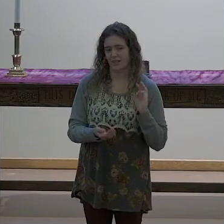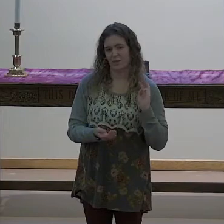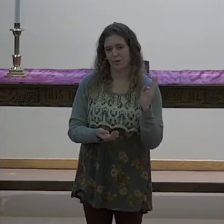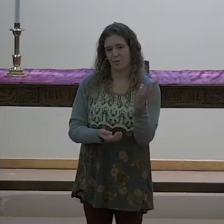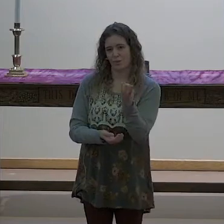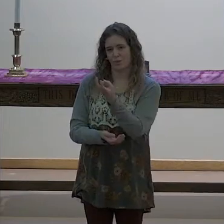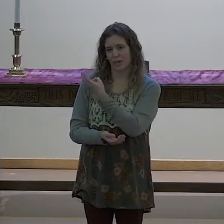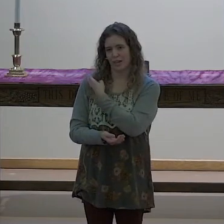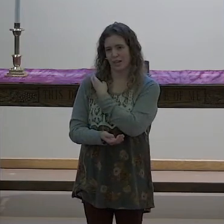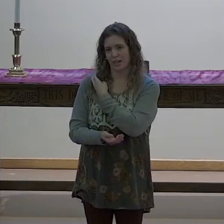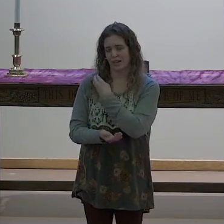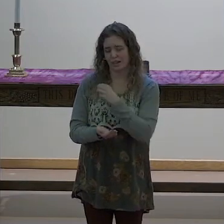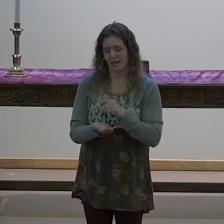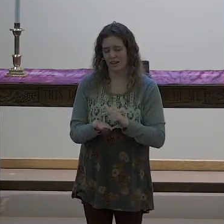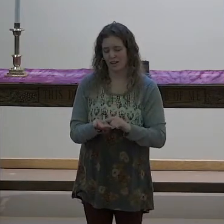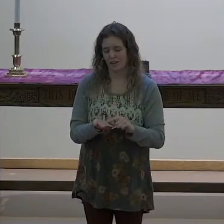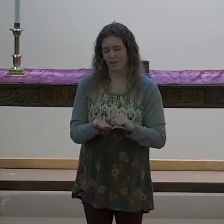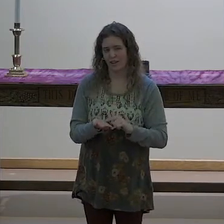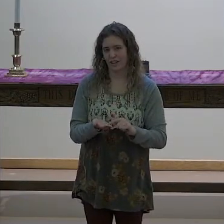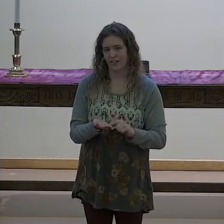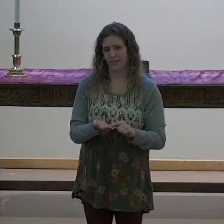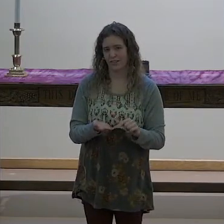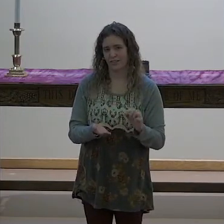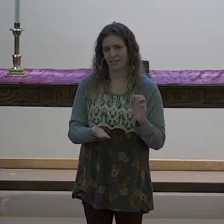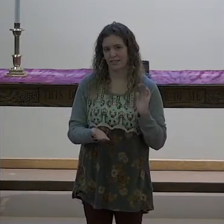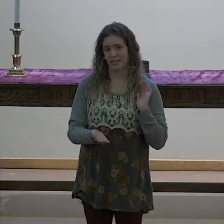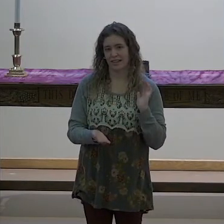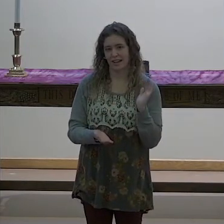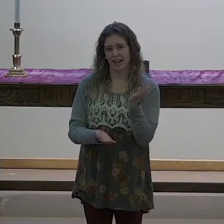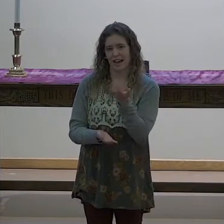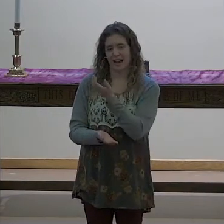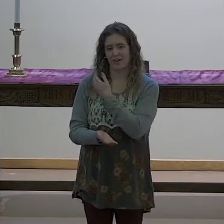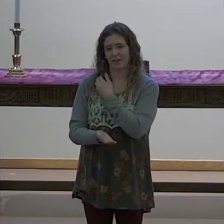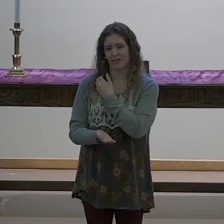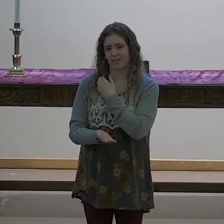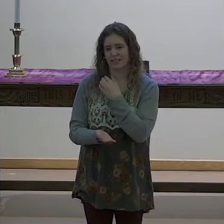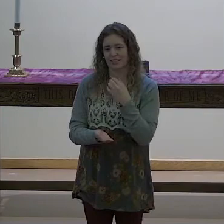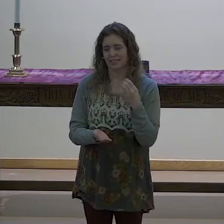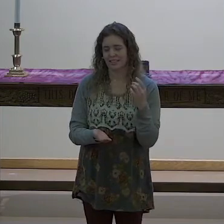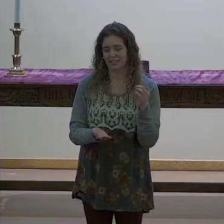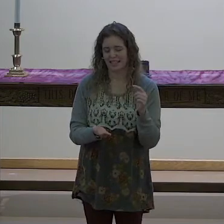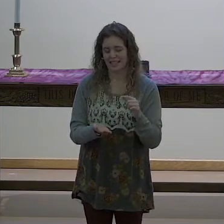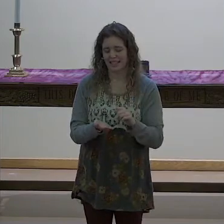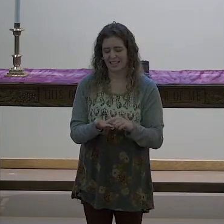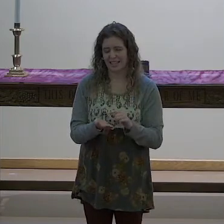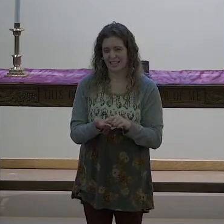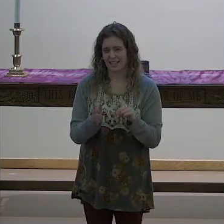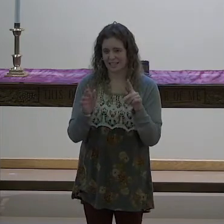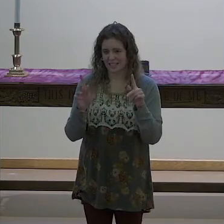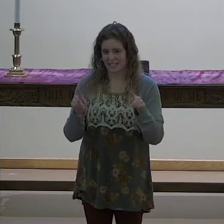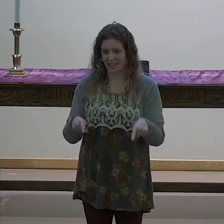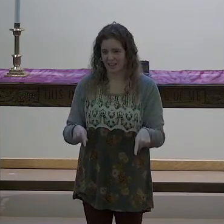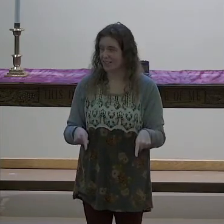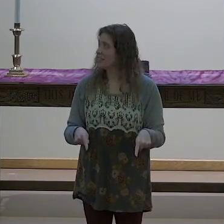we forgive our debtors